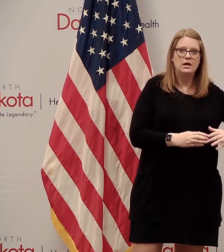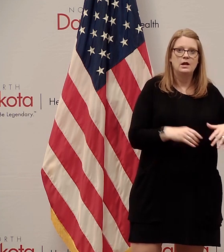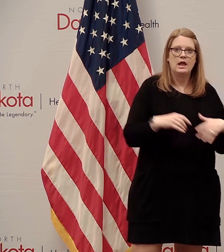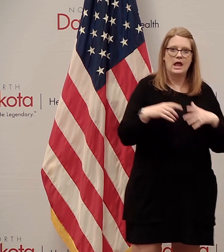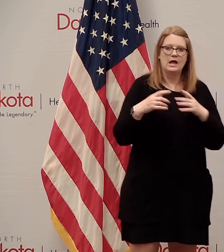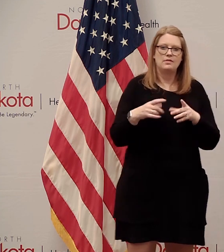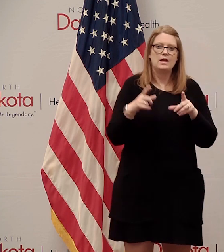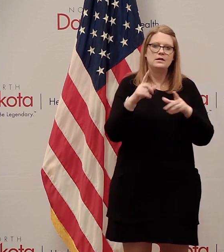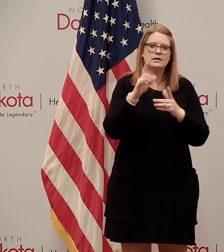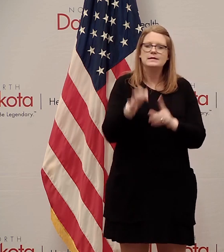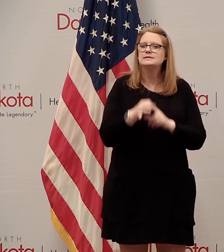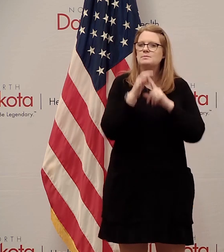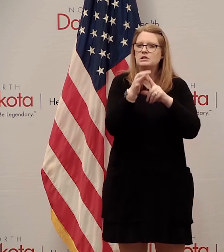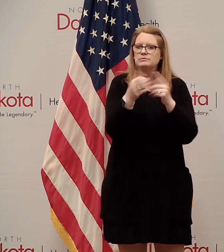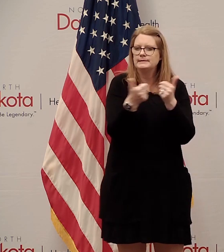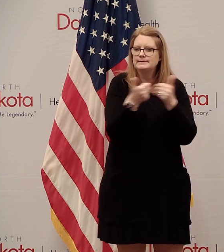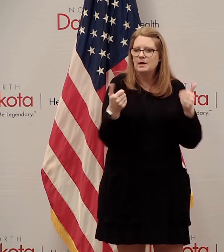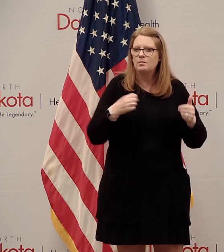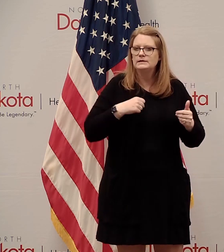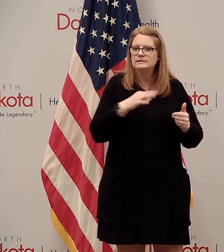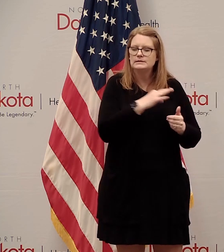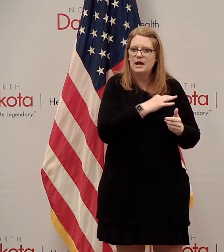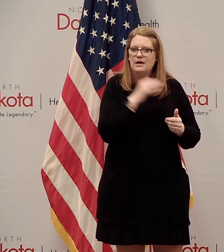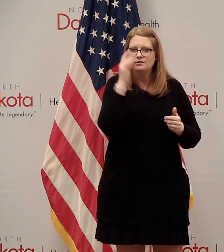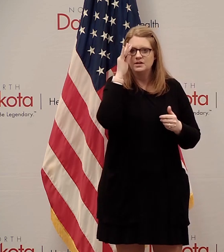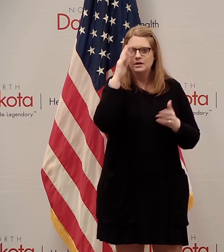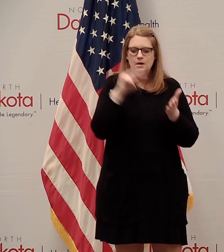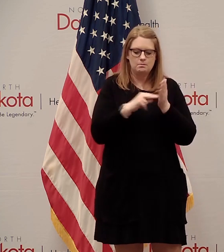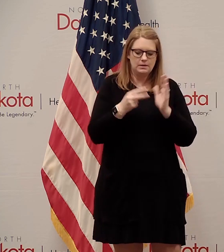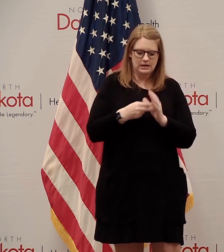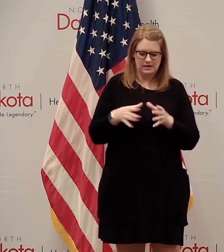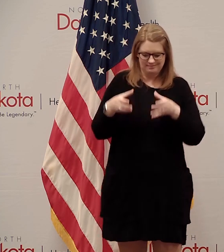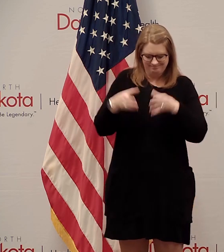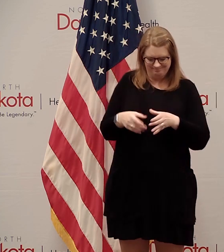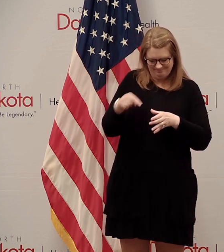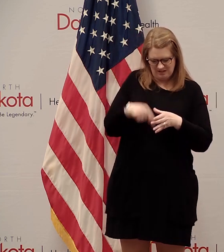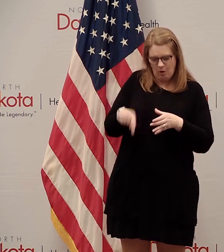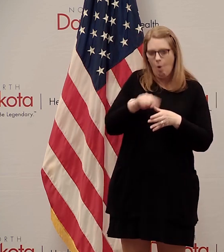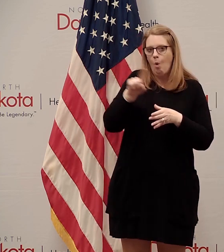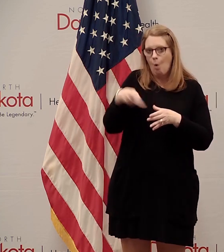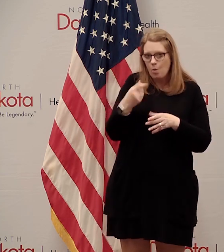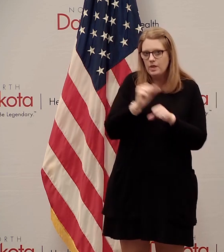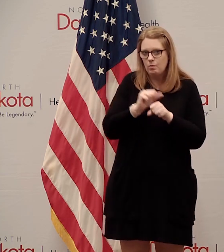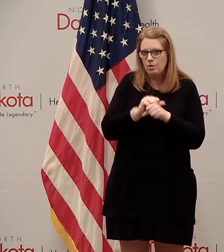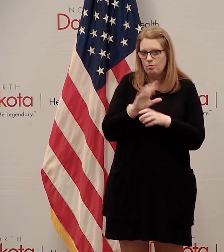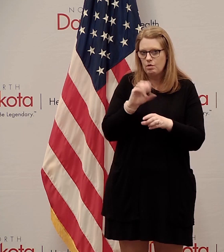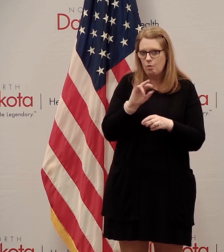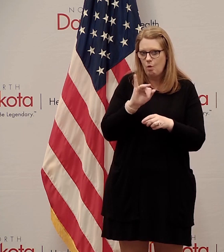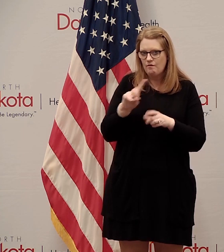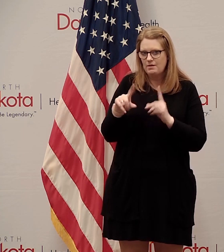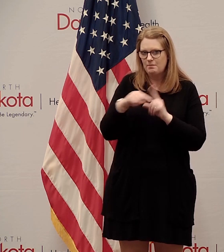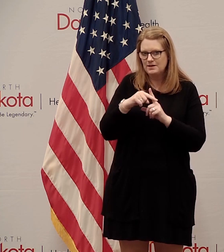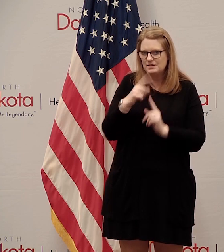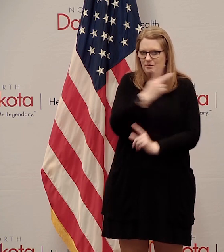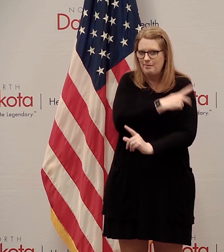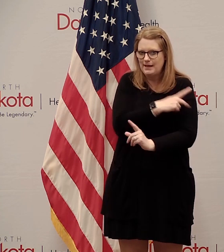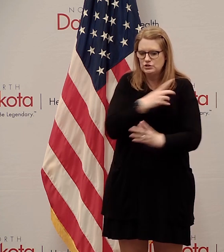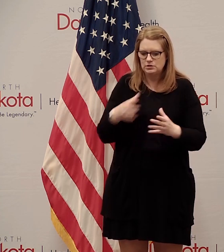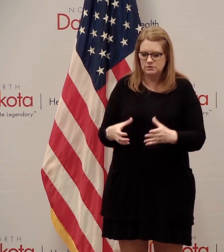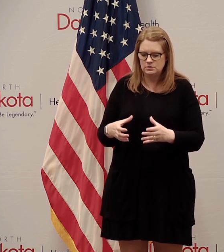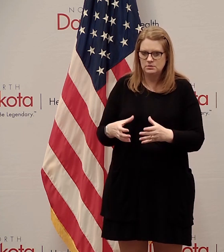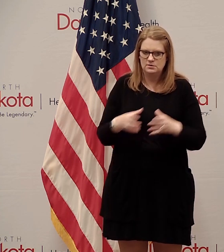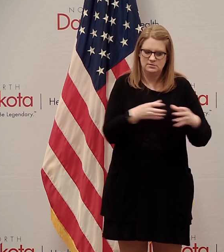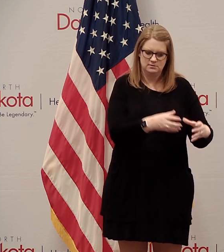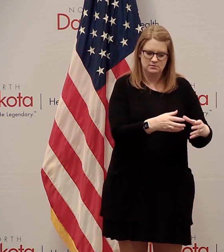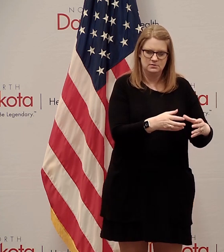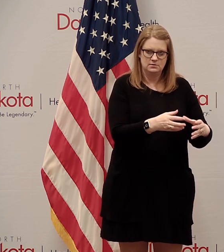have staff working with individuals who are coveted positive or in cases where that can't be done what is the transfer